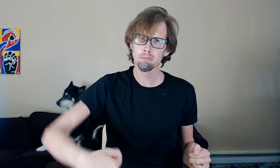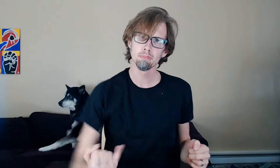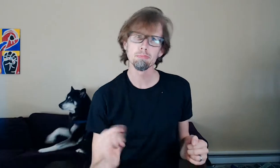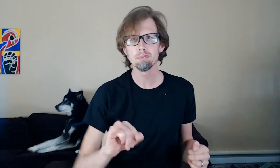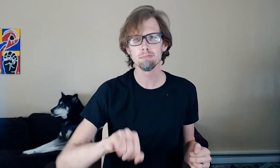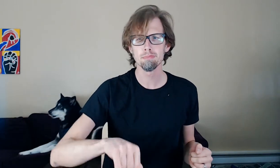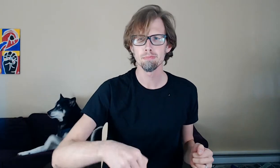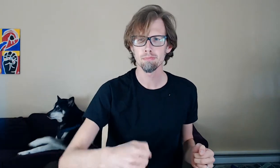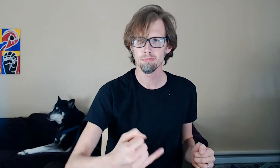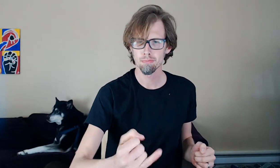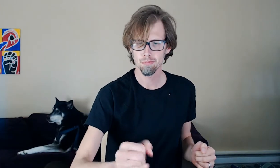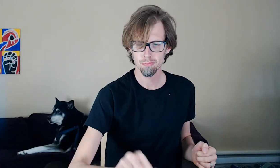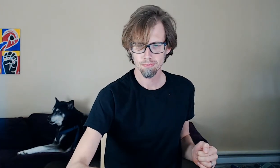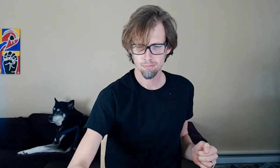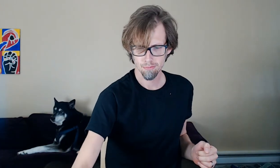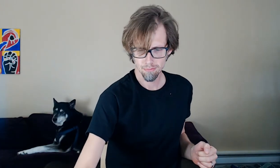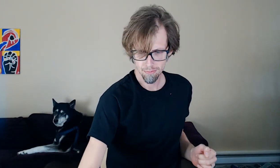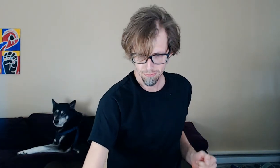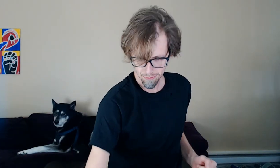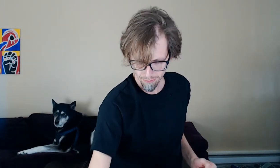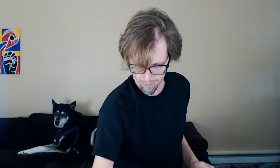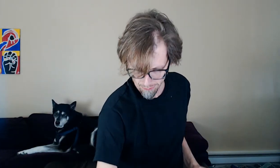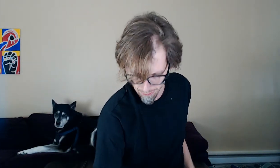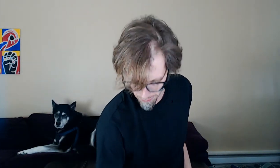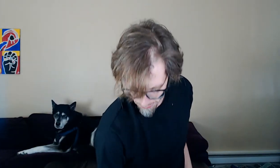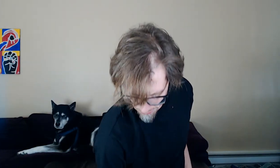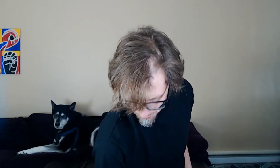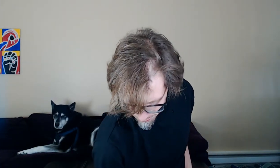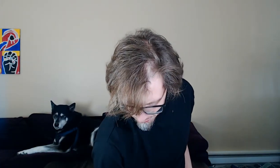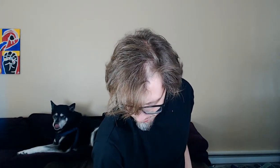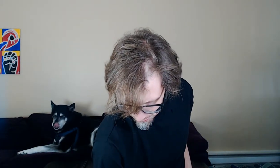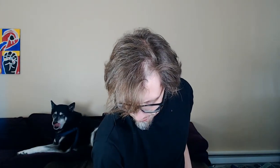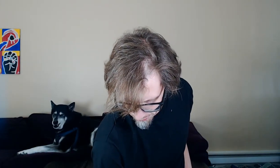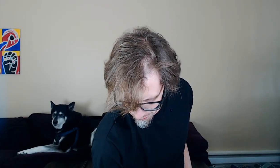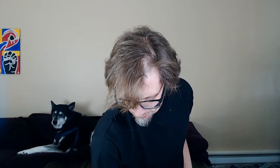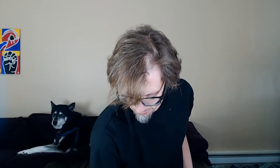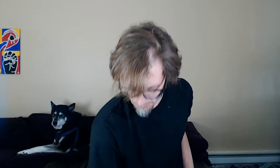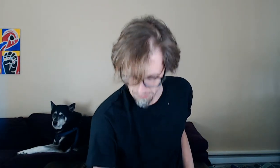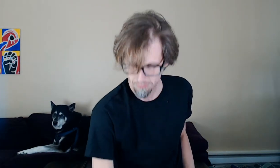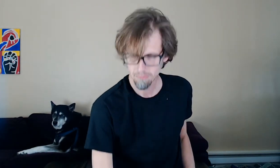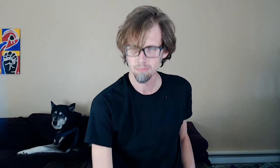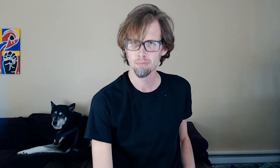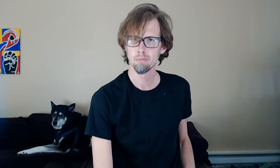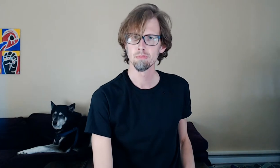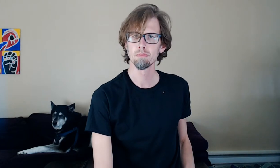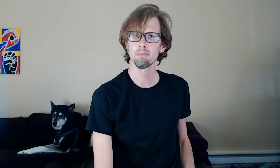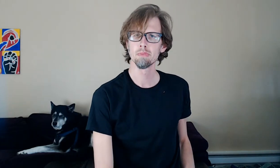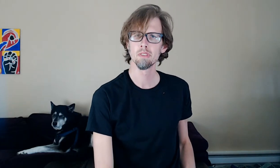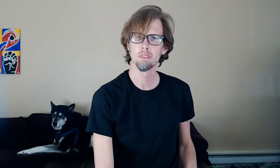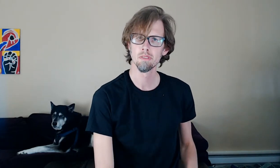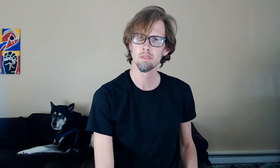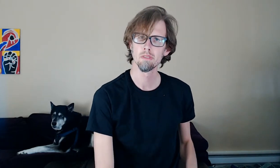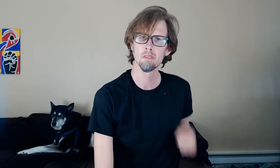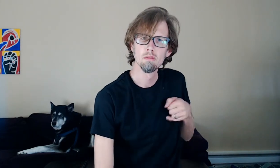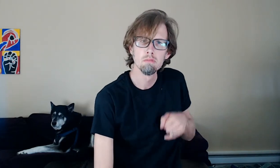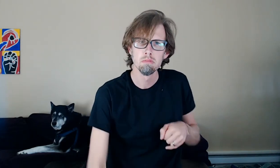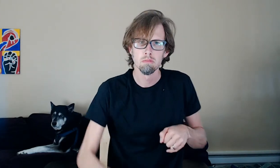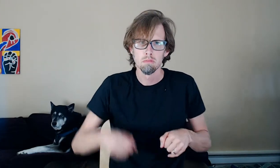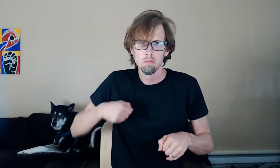After that was capped off, I went to the outside of the wall and took off the trim. That was nailed through the drywall into the bottom plate of the wall, so it had to come